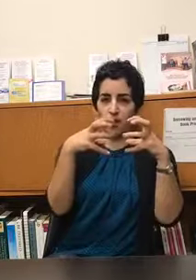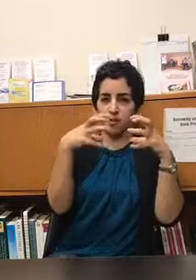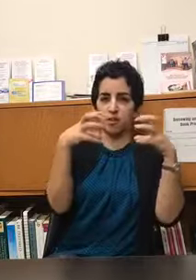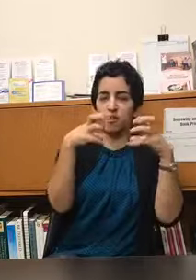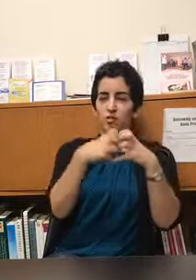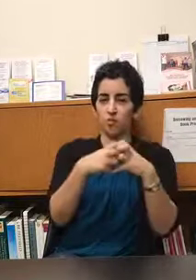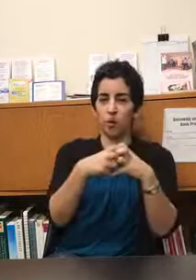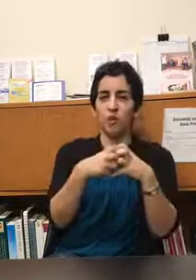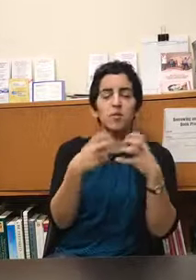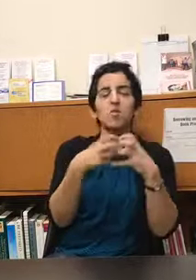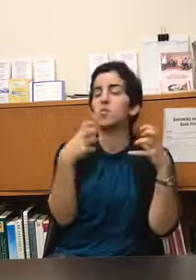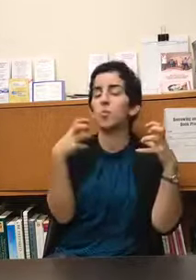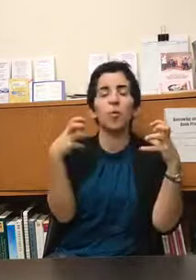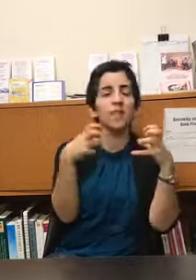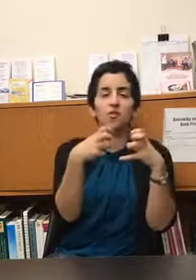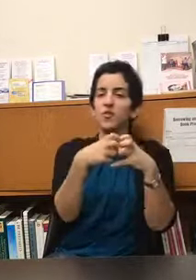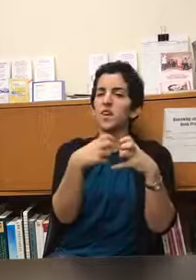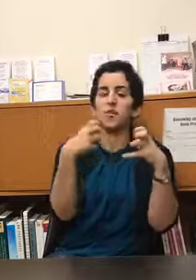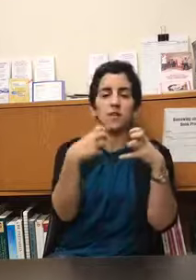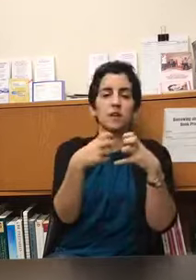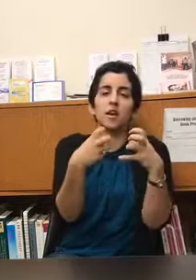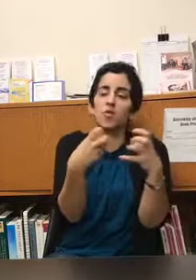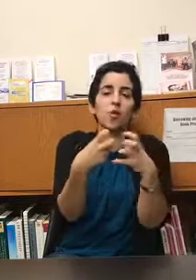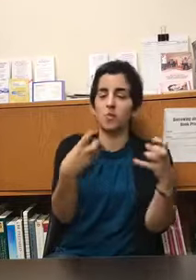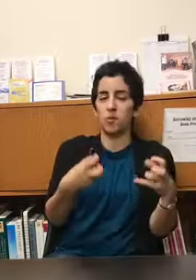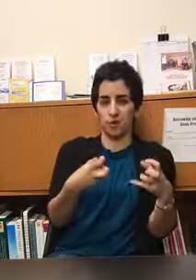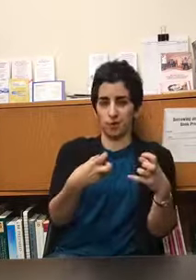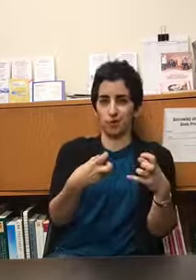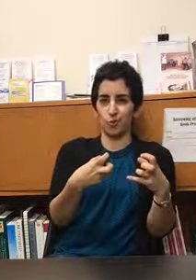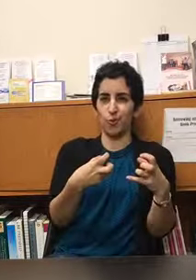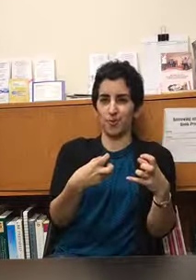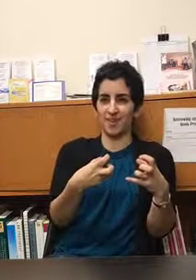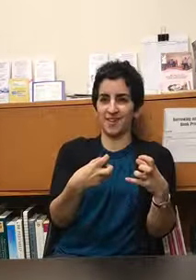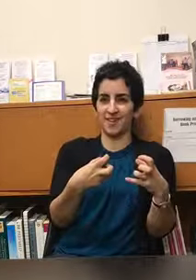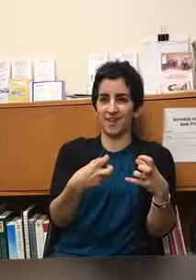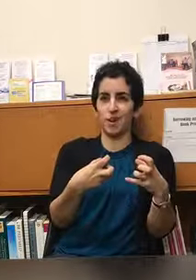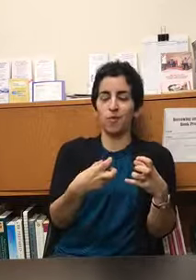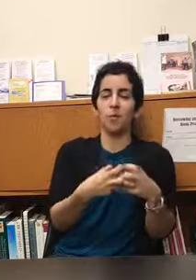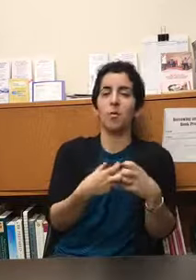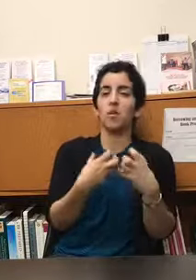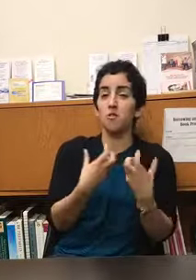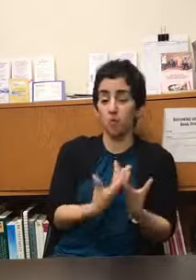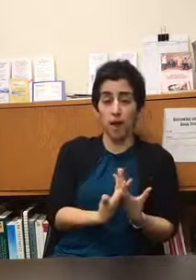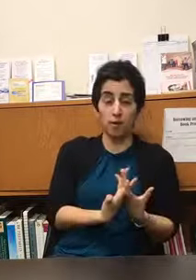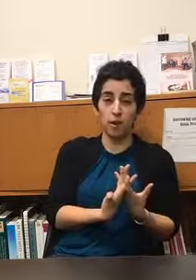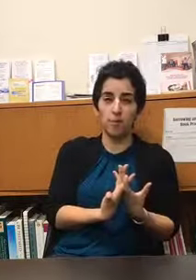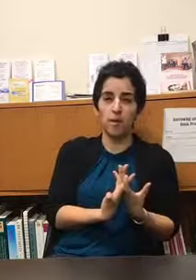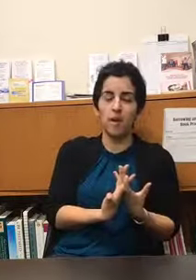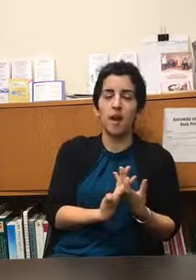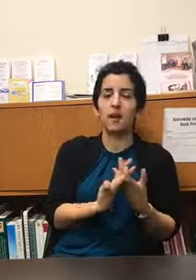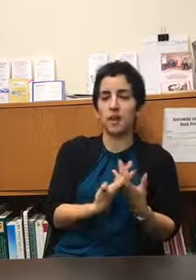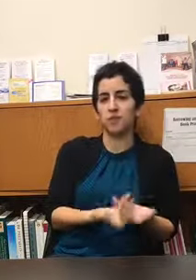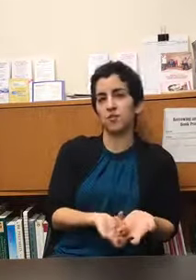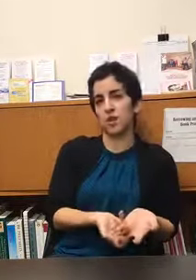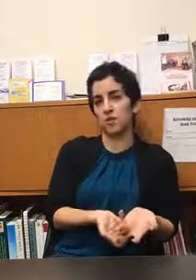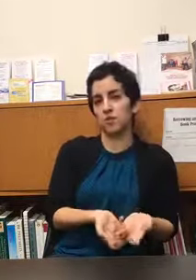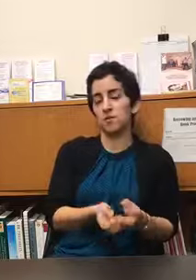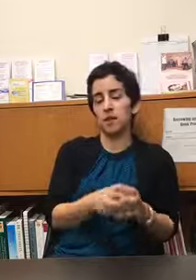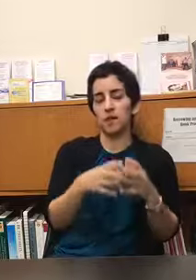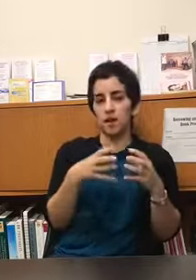control as much as when there's fear and anxiety of course we want to control things right we want to know the outcome and a cancer diagnosis makes that